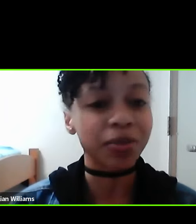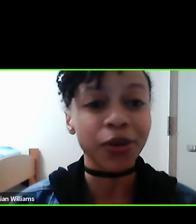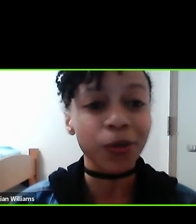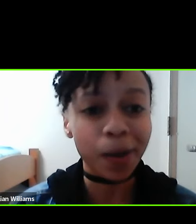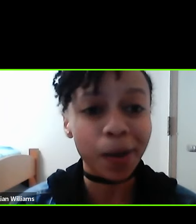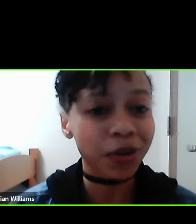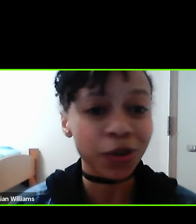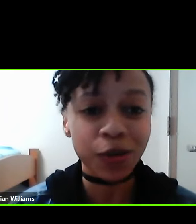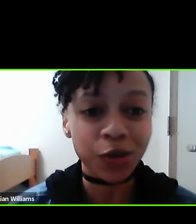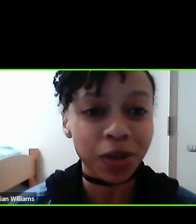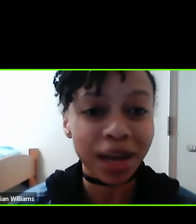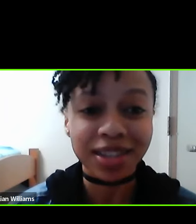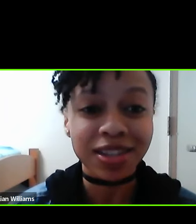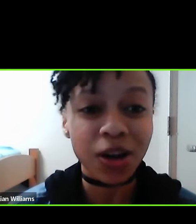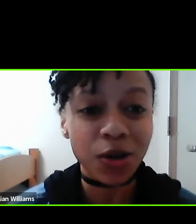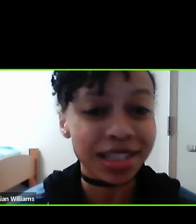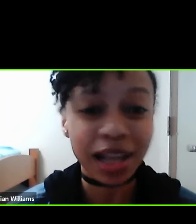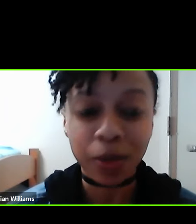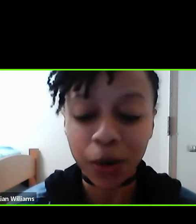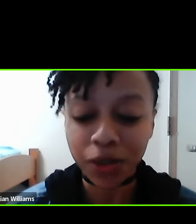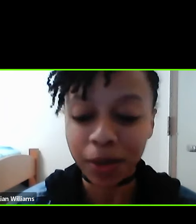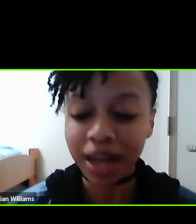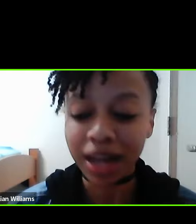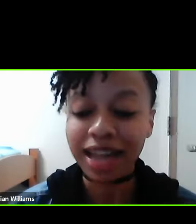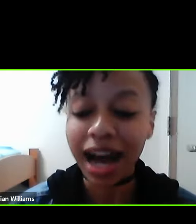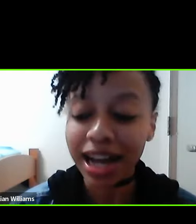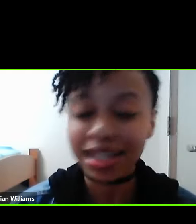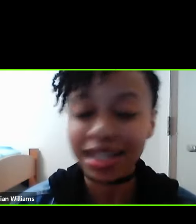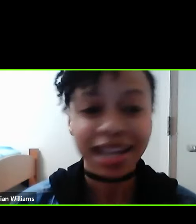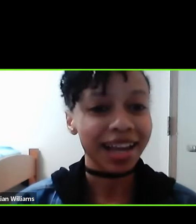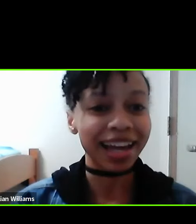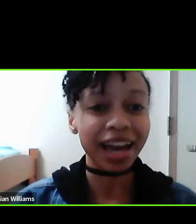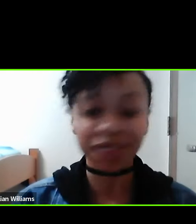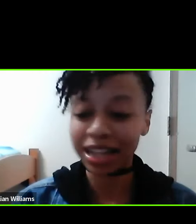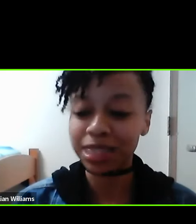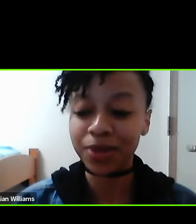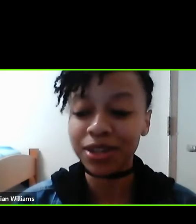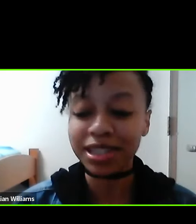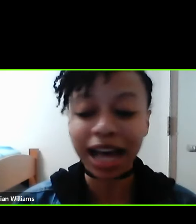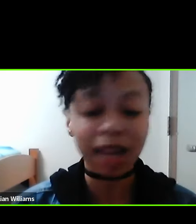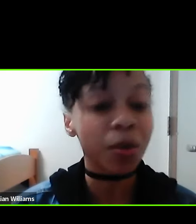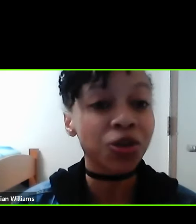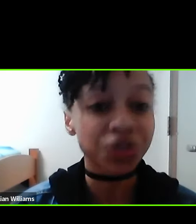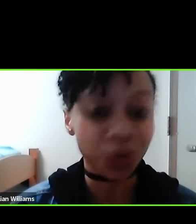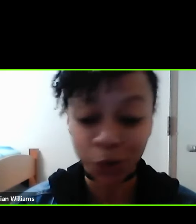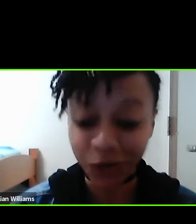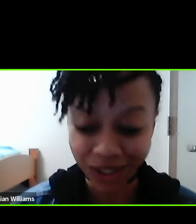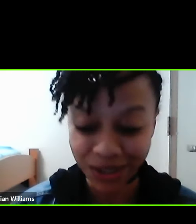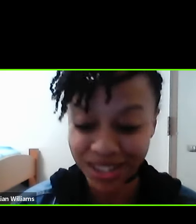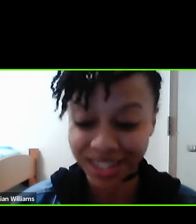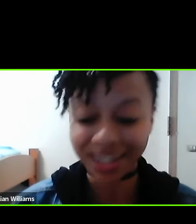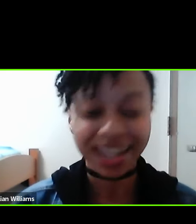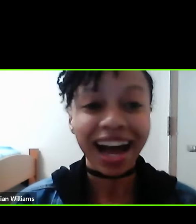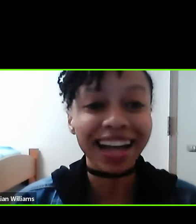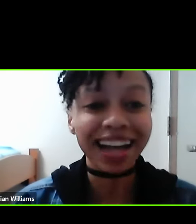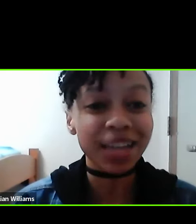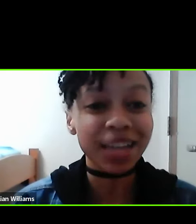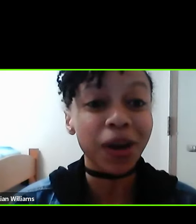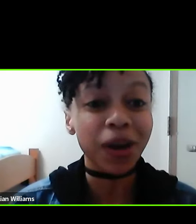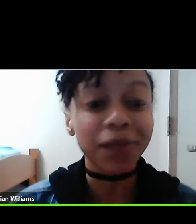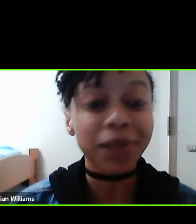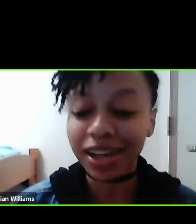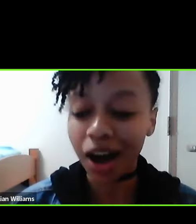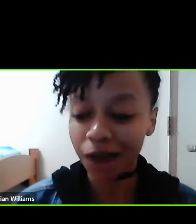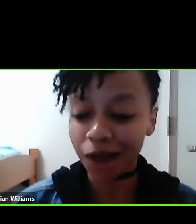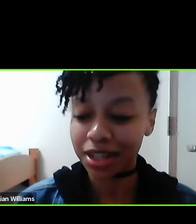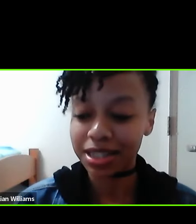watch him grow up, grieve with him at his lows, and celebrate with him at his highs, and having experienced that emotional rollercoaster, I can say